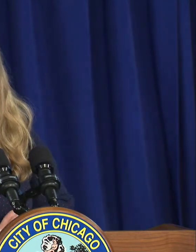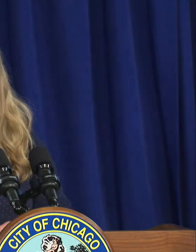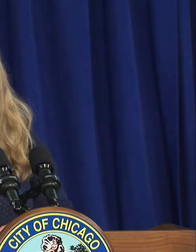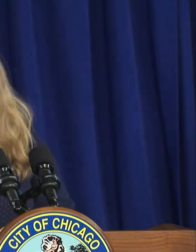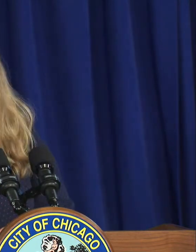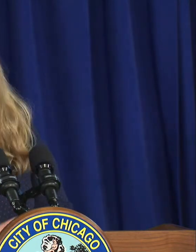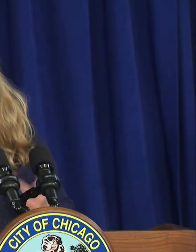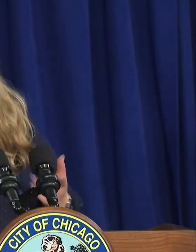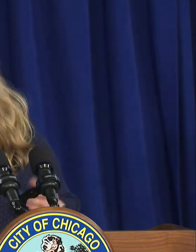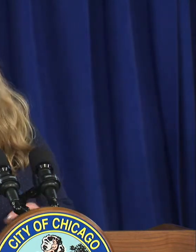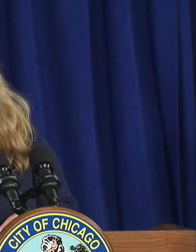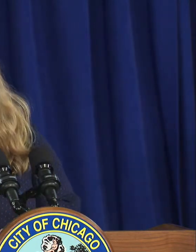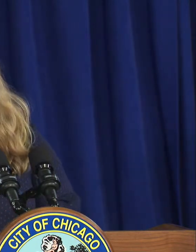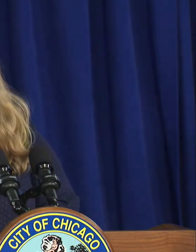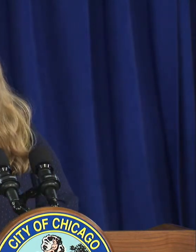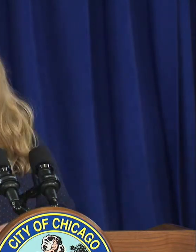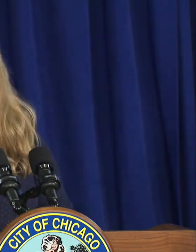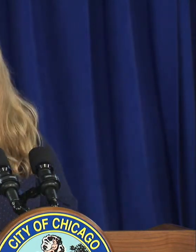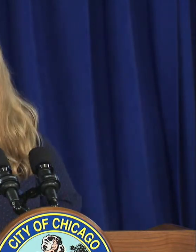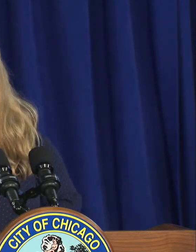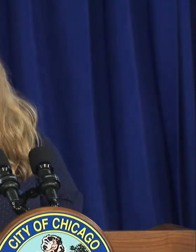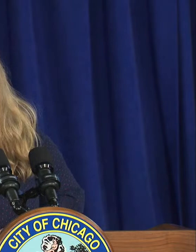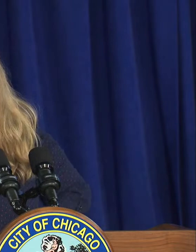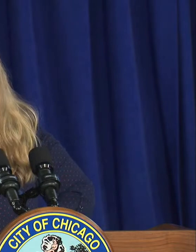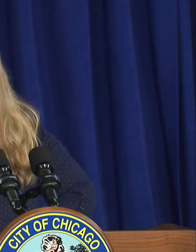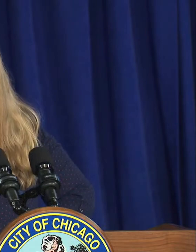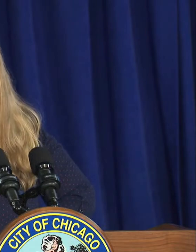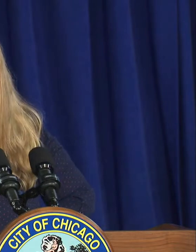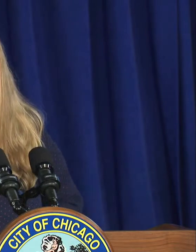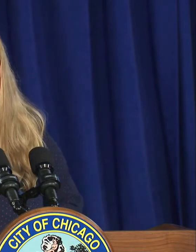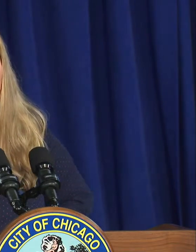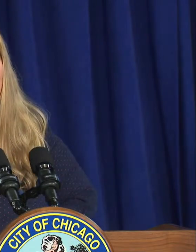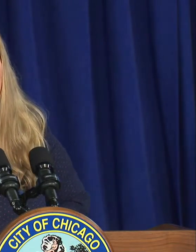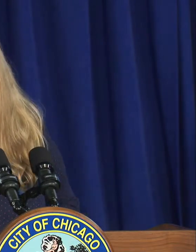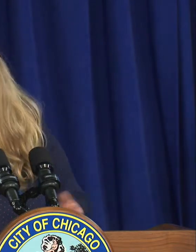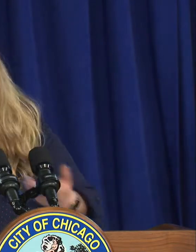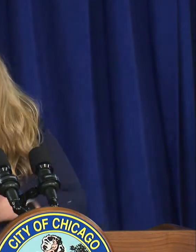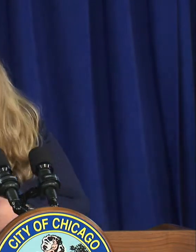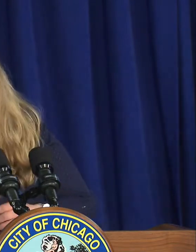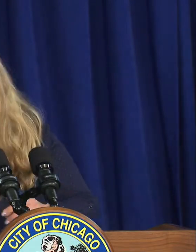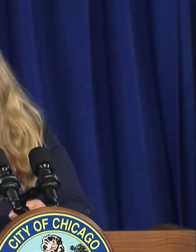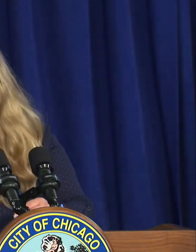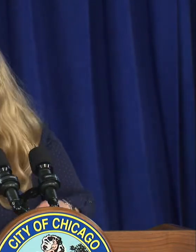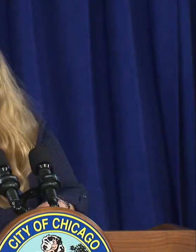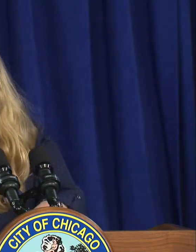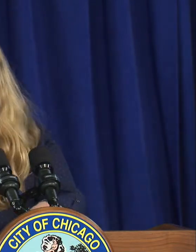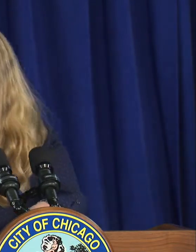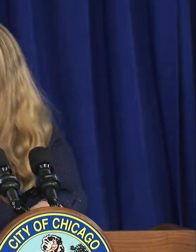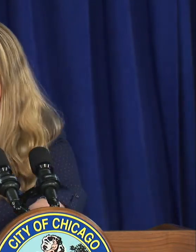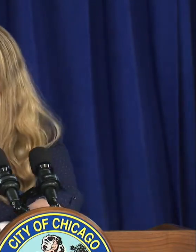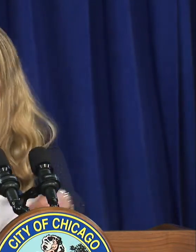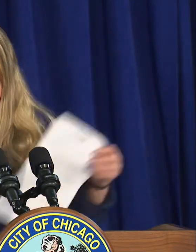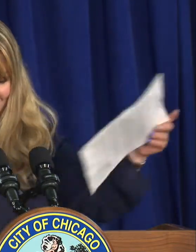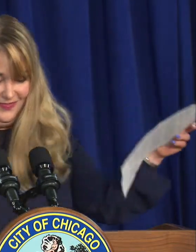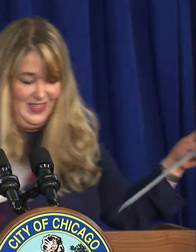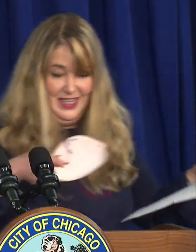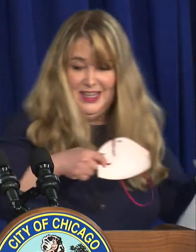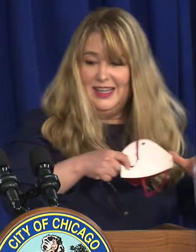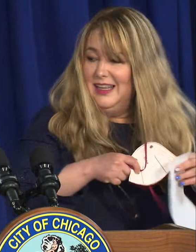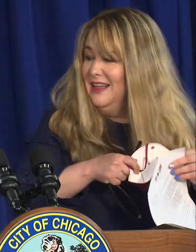monkeypox y cuídate chicago ahora les dejo otra vez con la doctora i give you back doctor already the mic